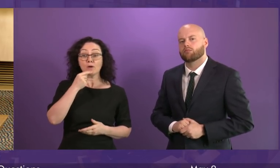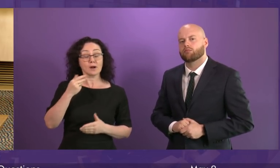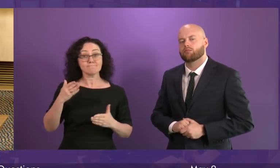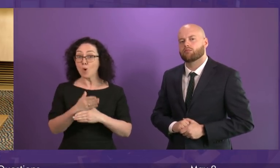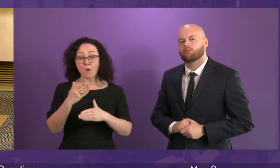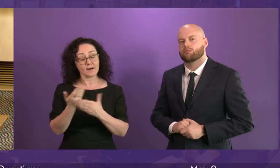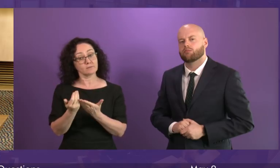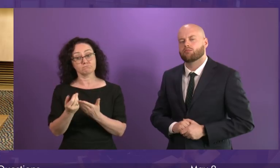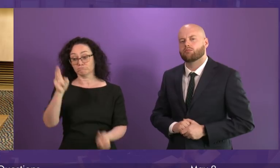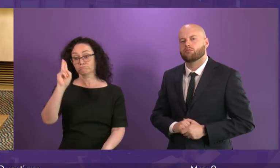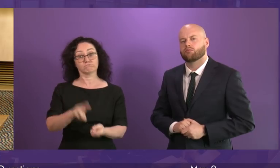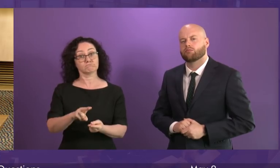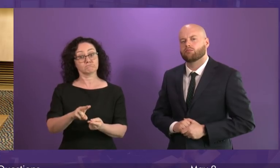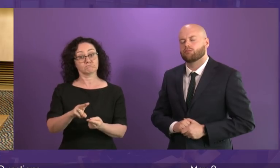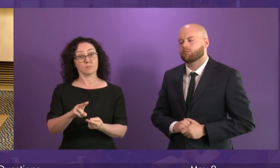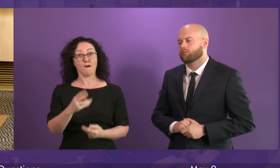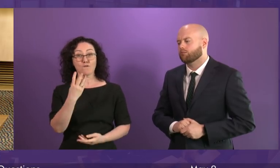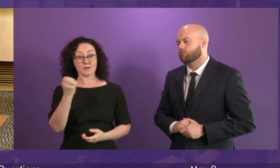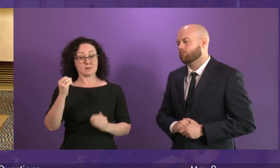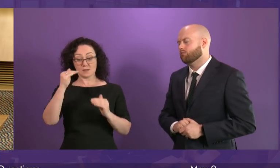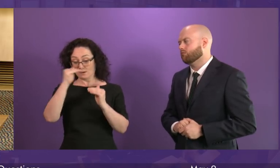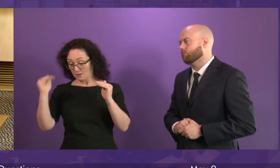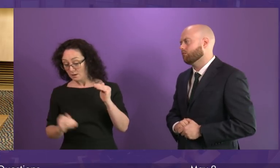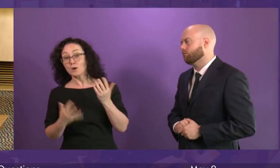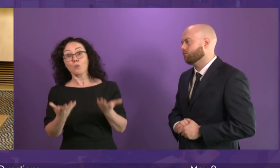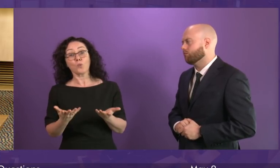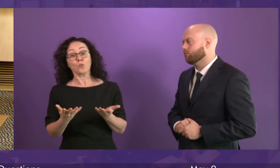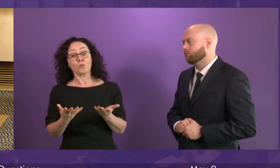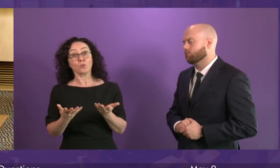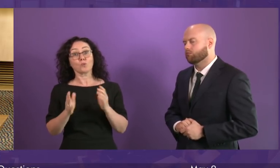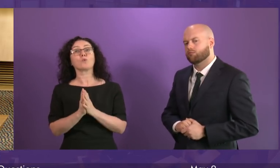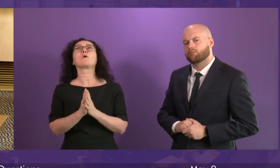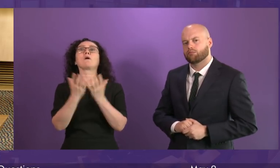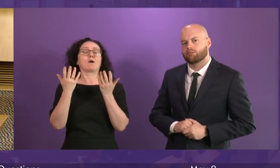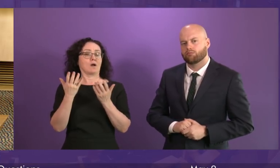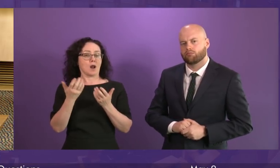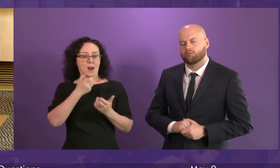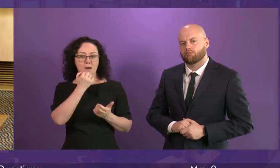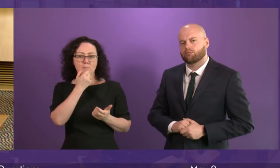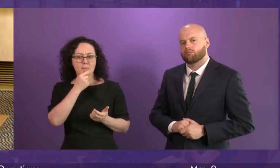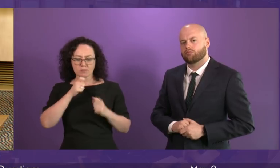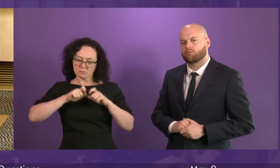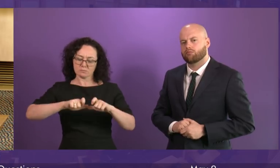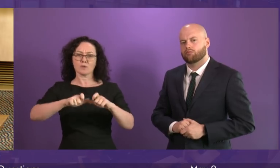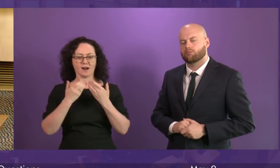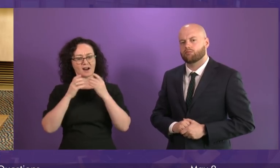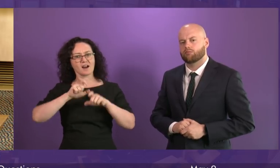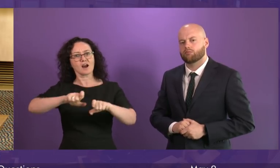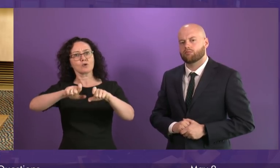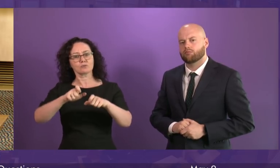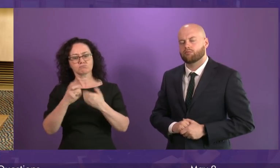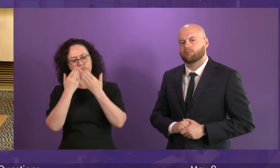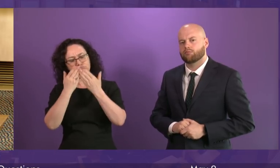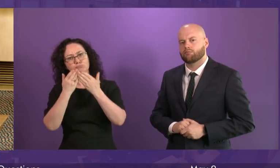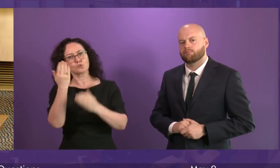40%. We're seeing rising numbers staying on in school. There are more people staying on beyond 16 in